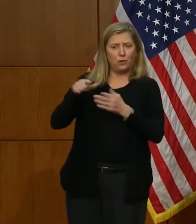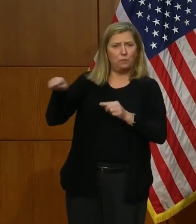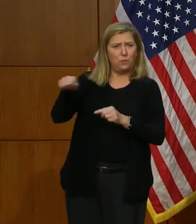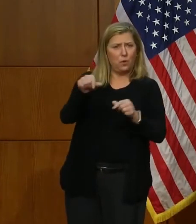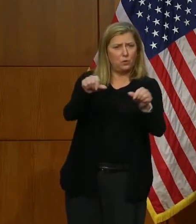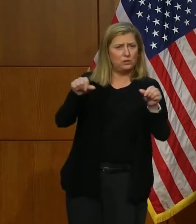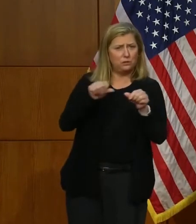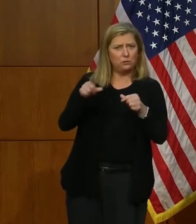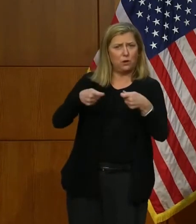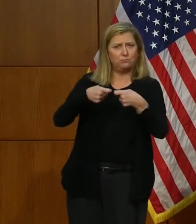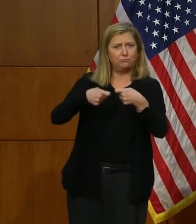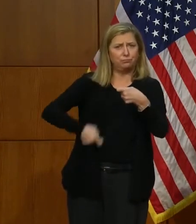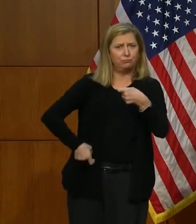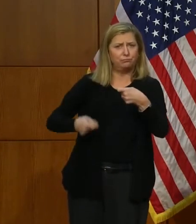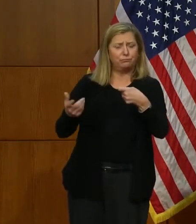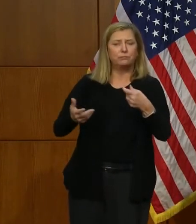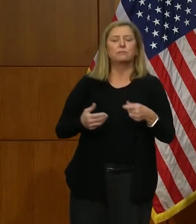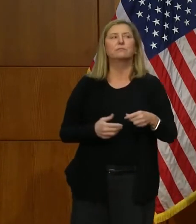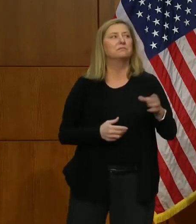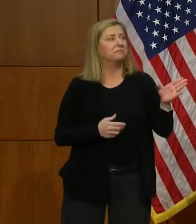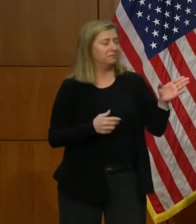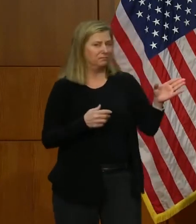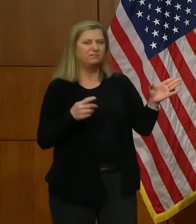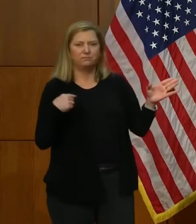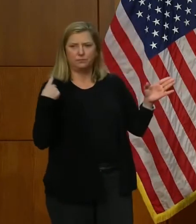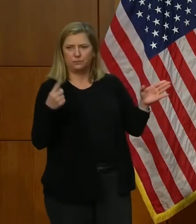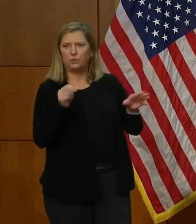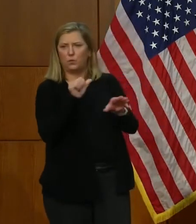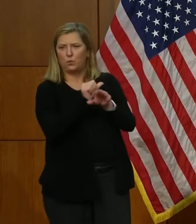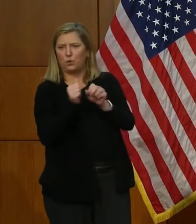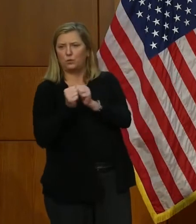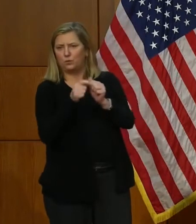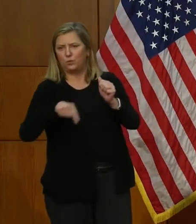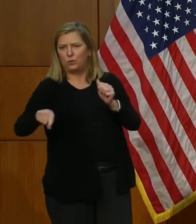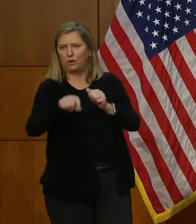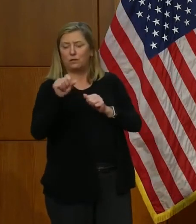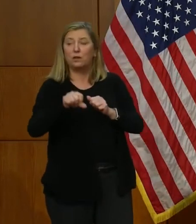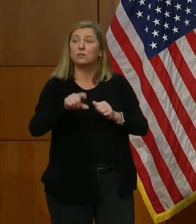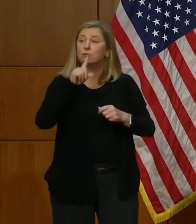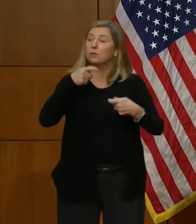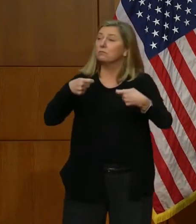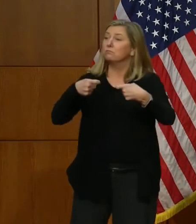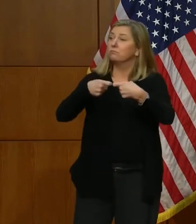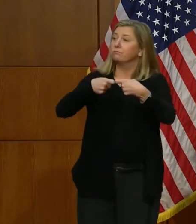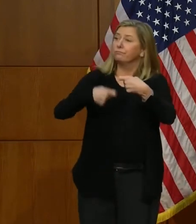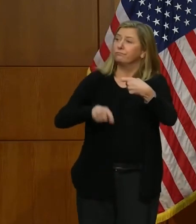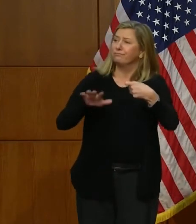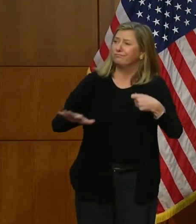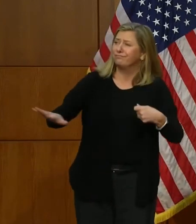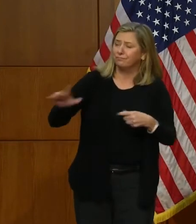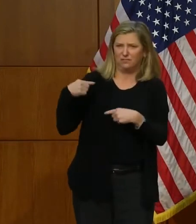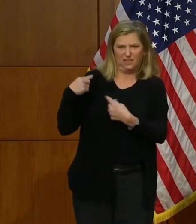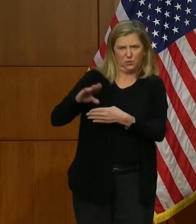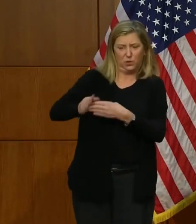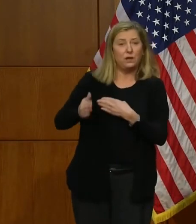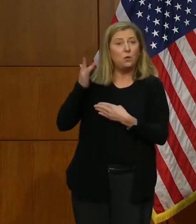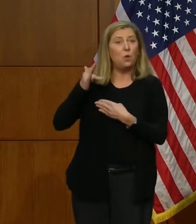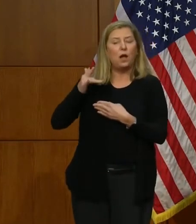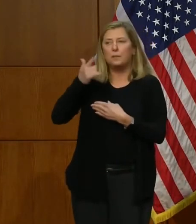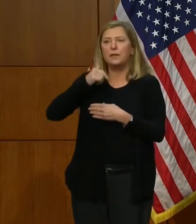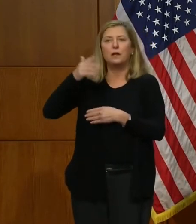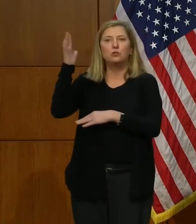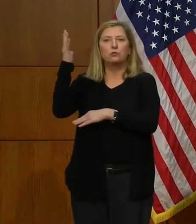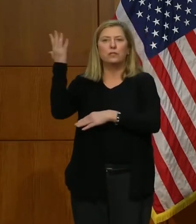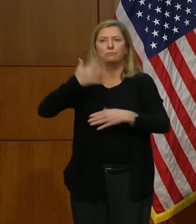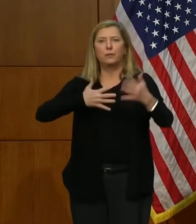Well, it's been a combined effort, Cam, as you might imagine. mean, a lot of the power outages this past weekend were because of downed